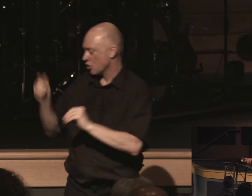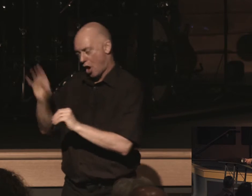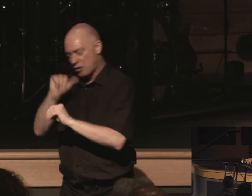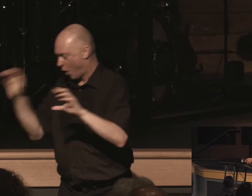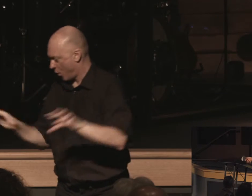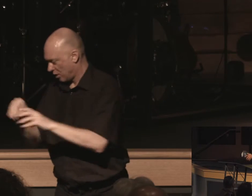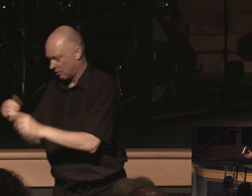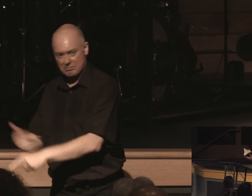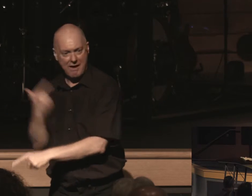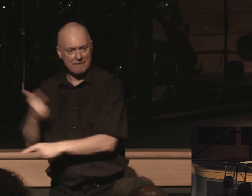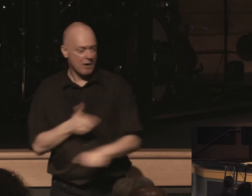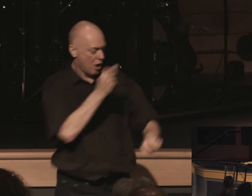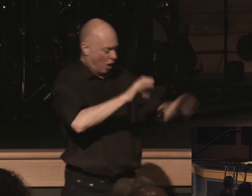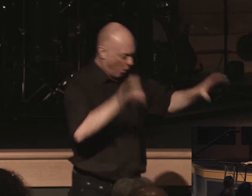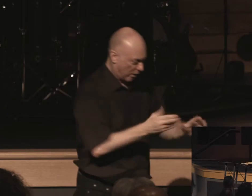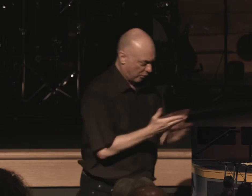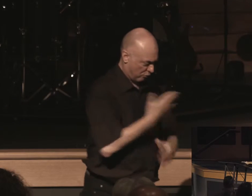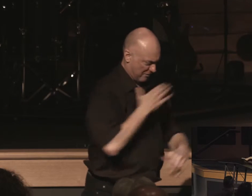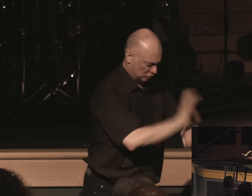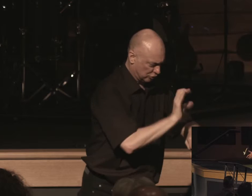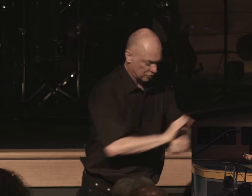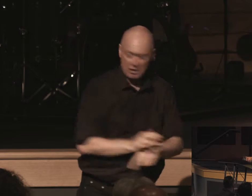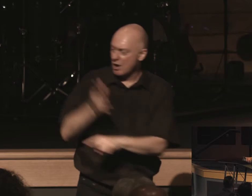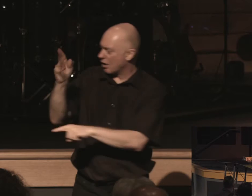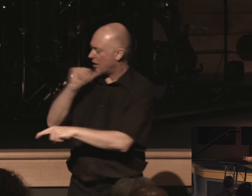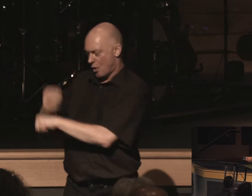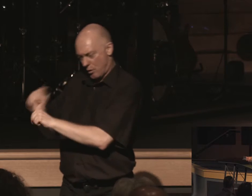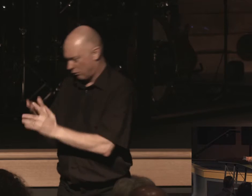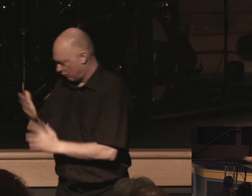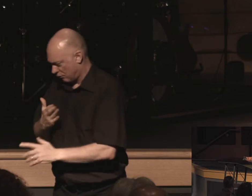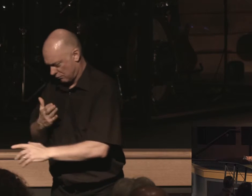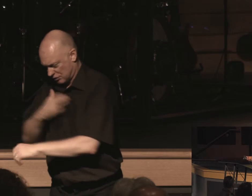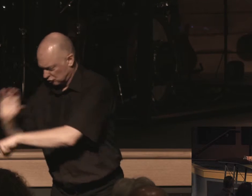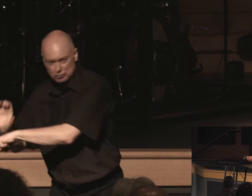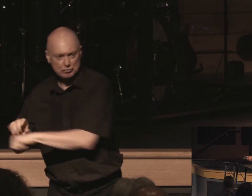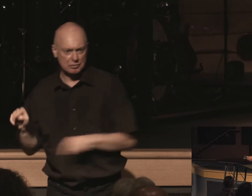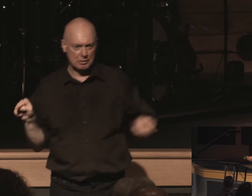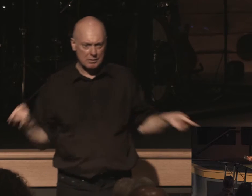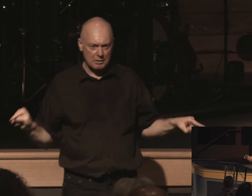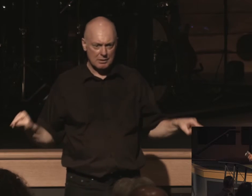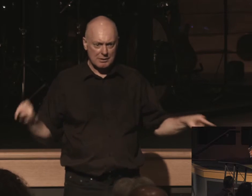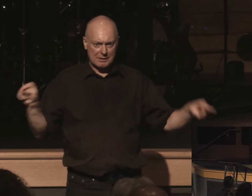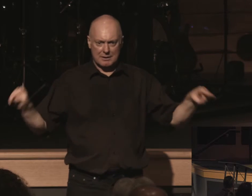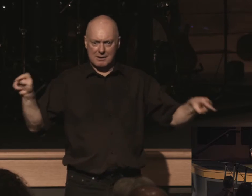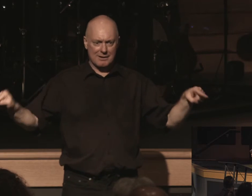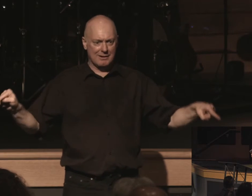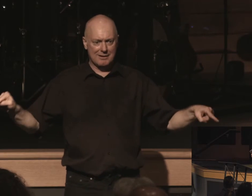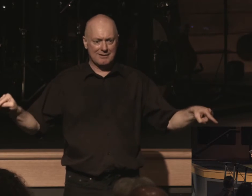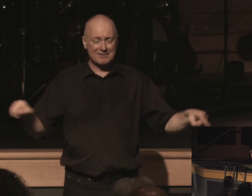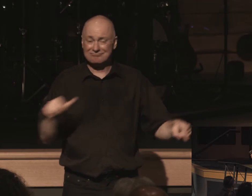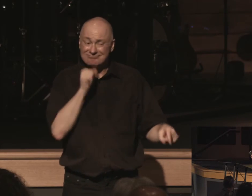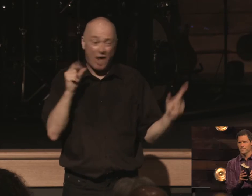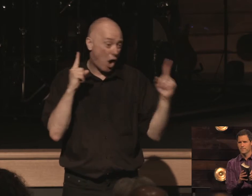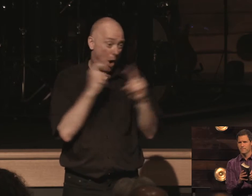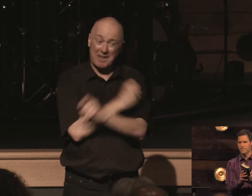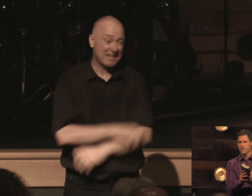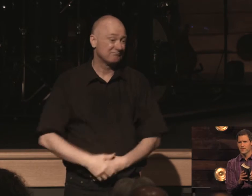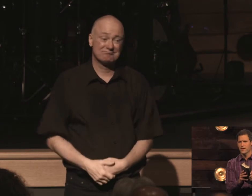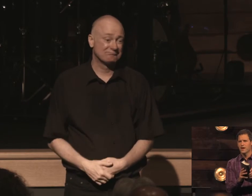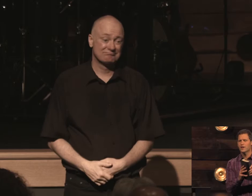in my life god working through my church no god working through in my church okay it's not complicated god